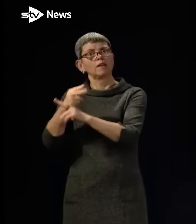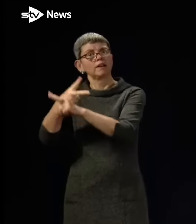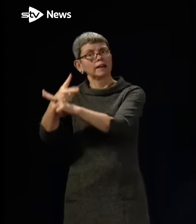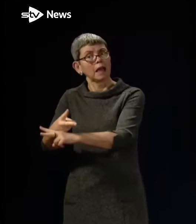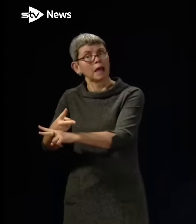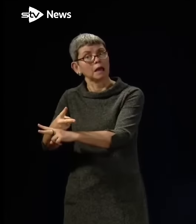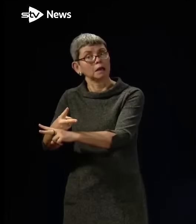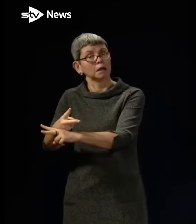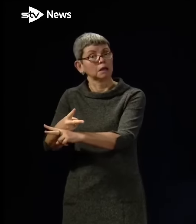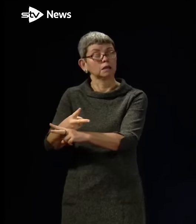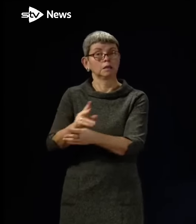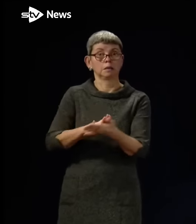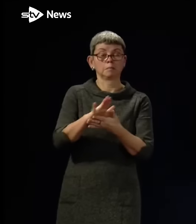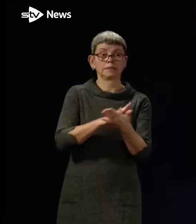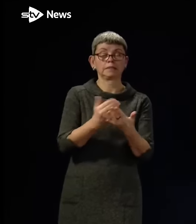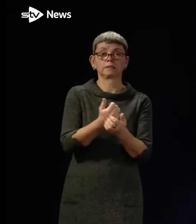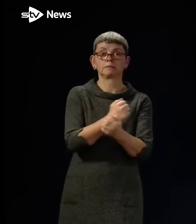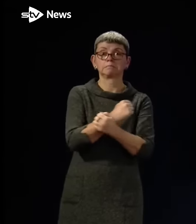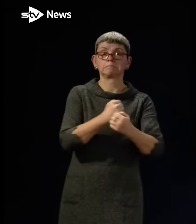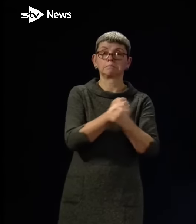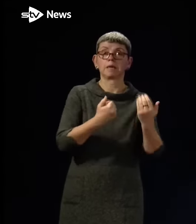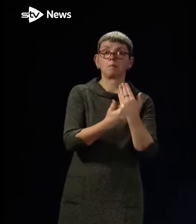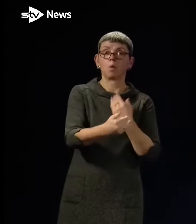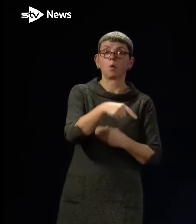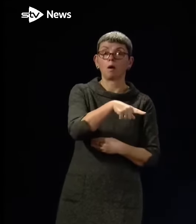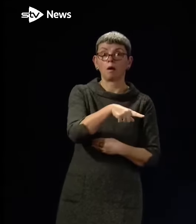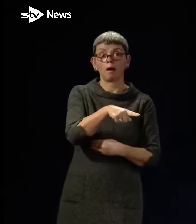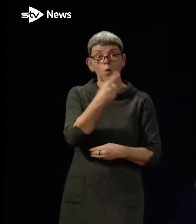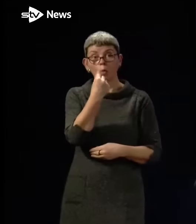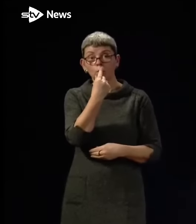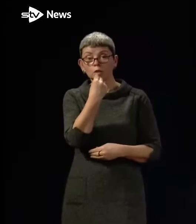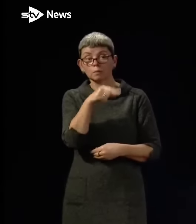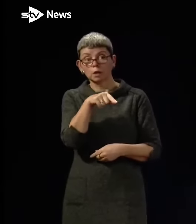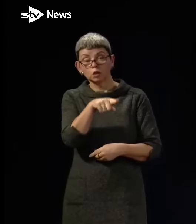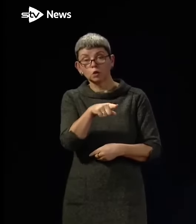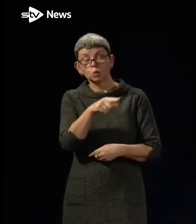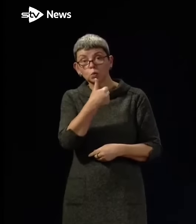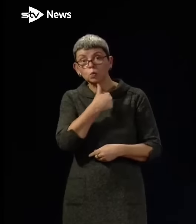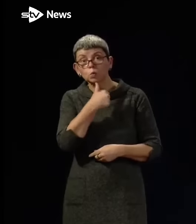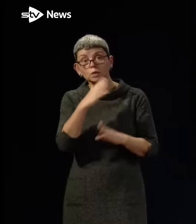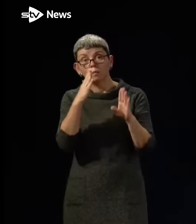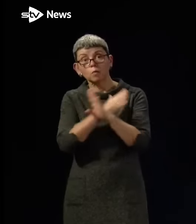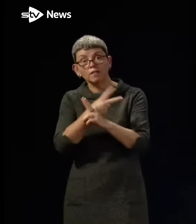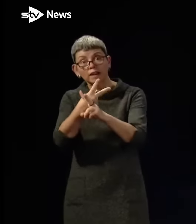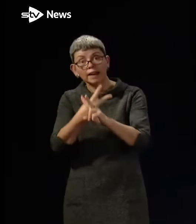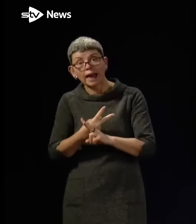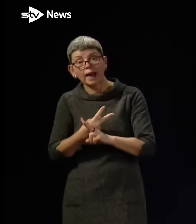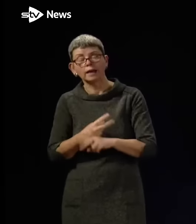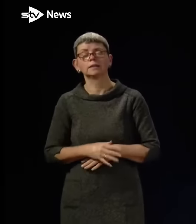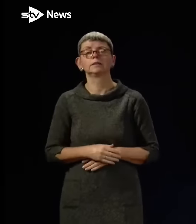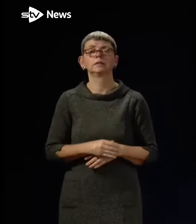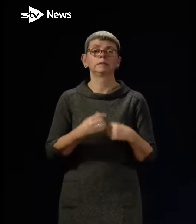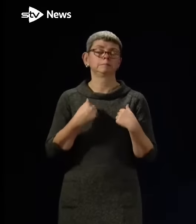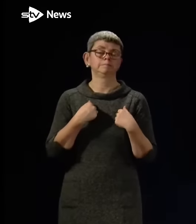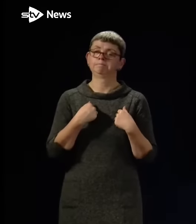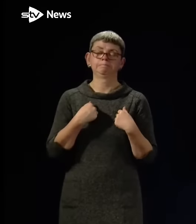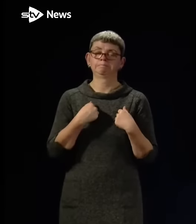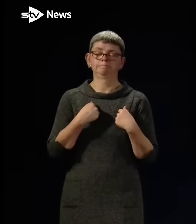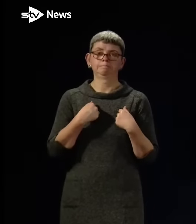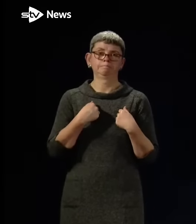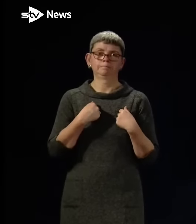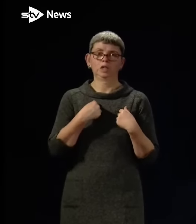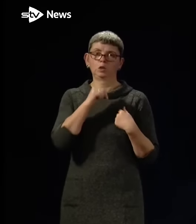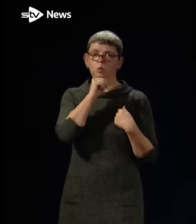each of you tell us whether you personally use private health care? Thanks. Well, firstly, no, I don't, and I never have.